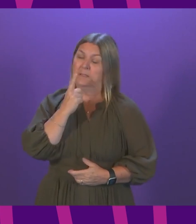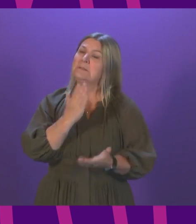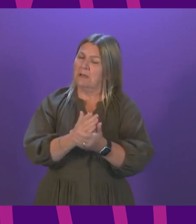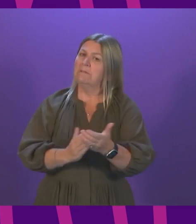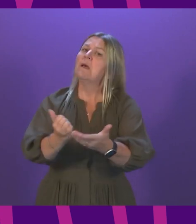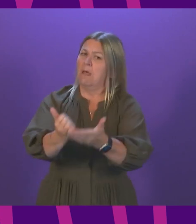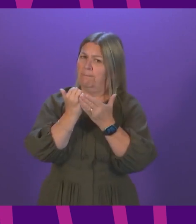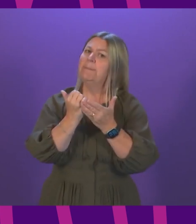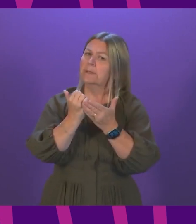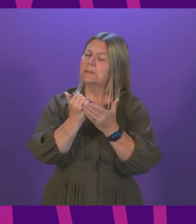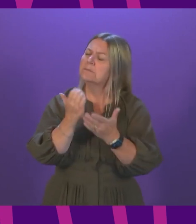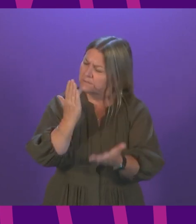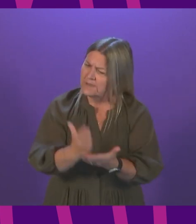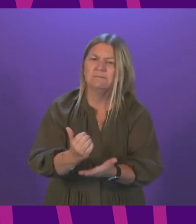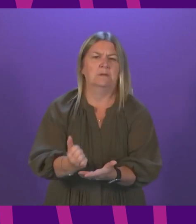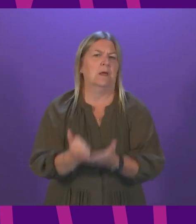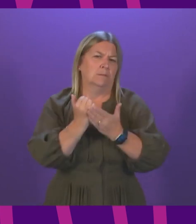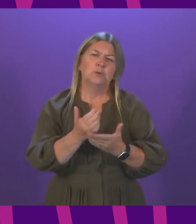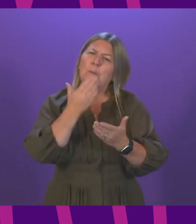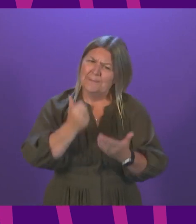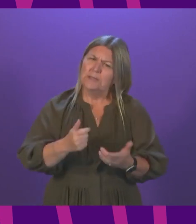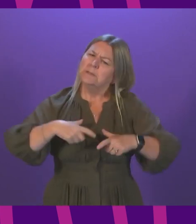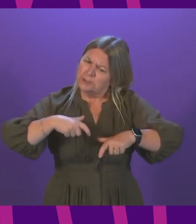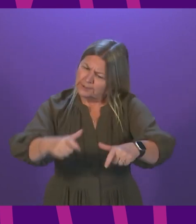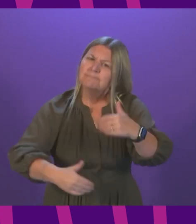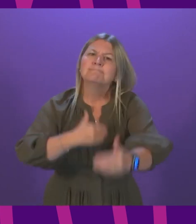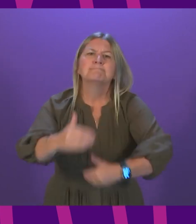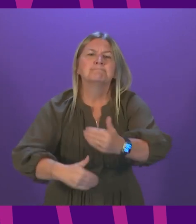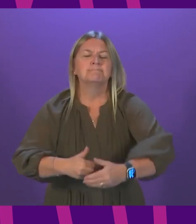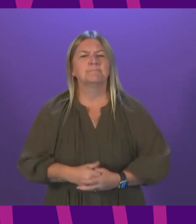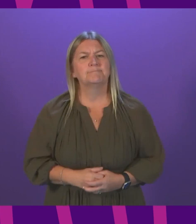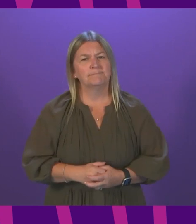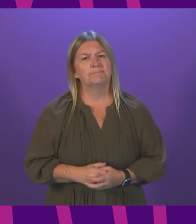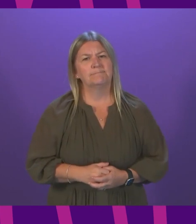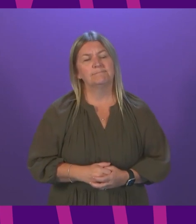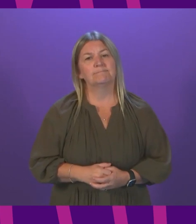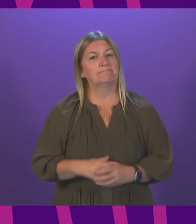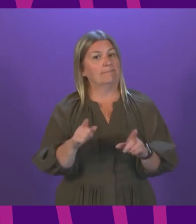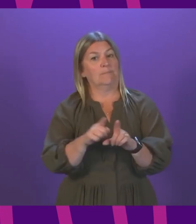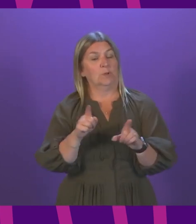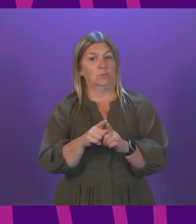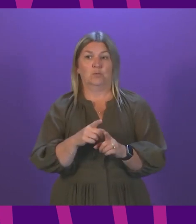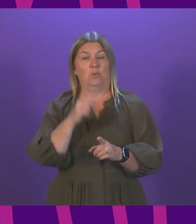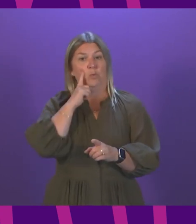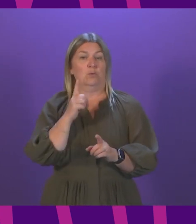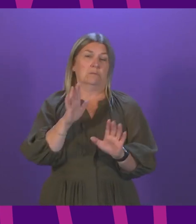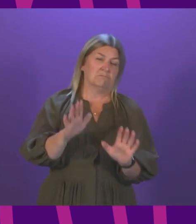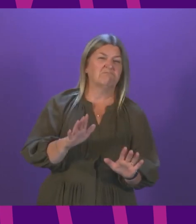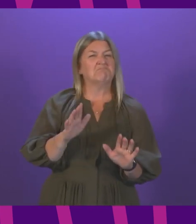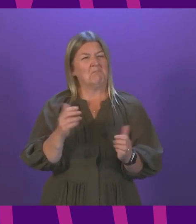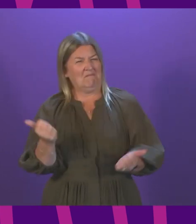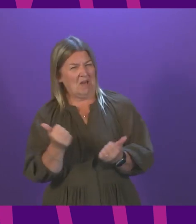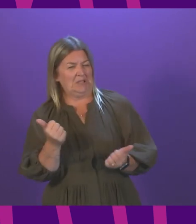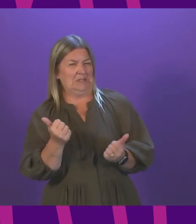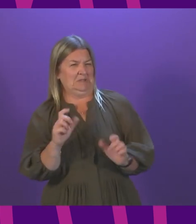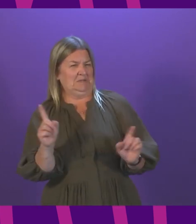please let us all stick with them for the period ahead. We are also continuing to assess the appropriateness and effectiveness